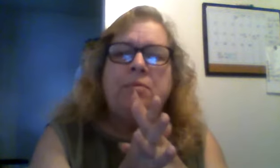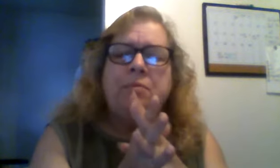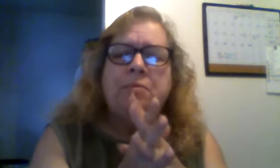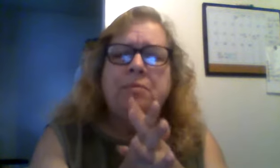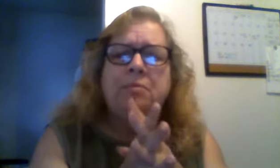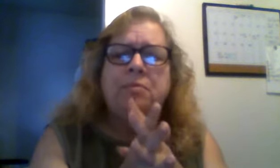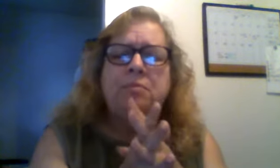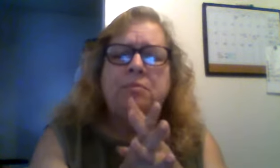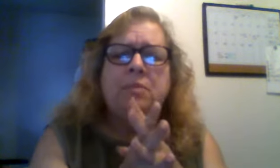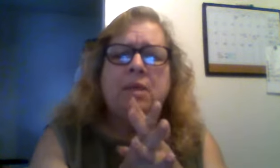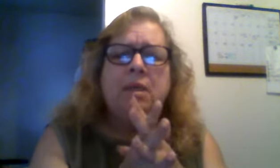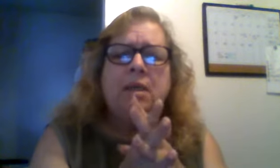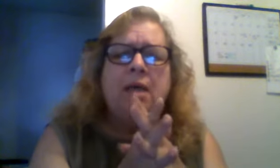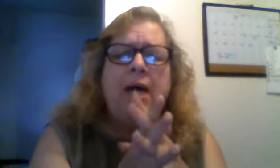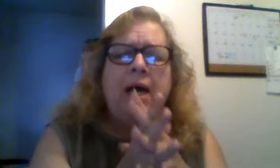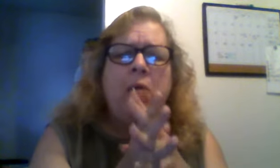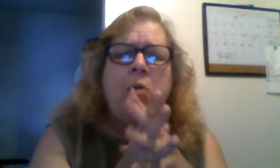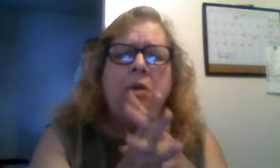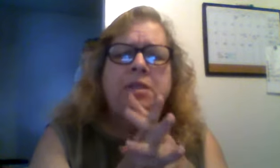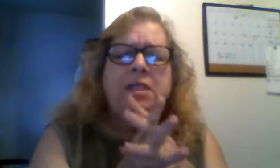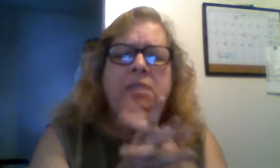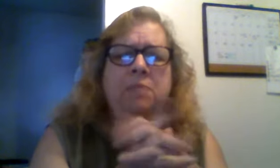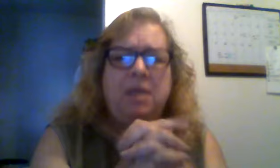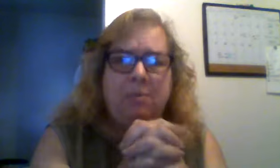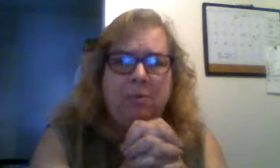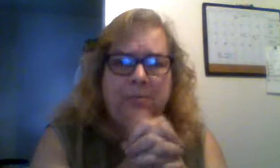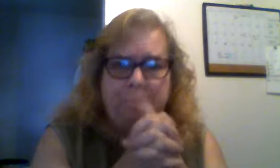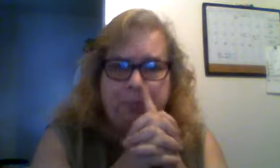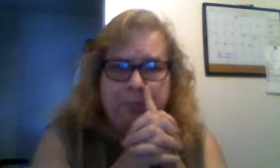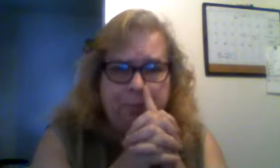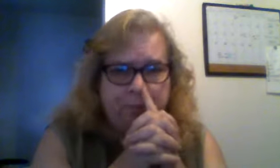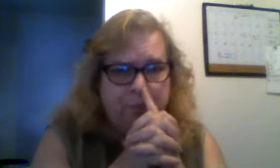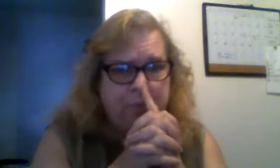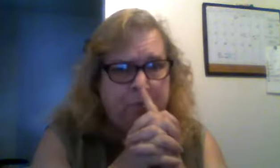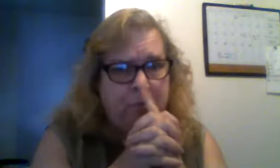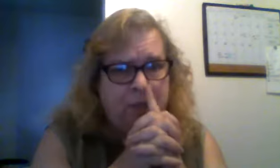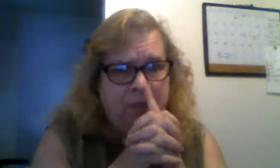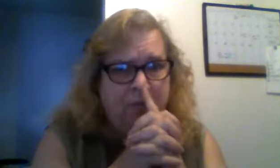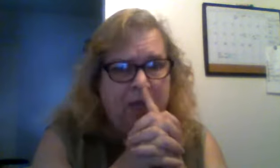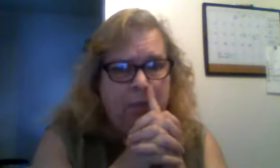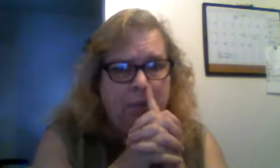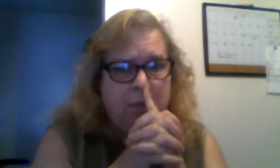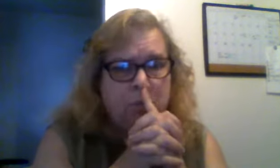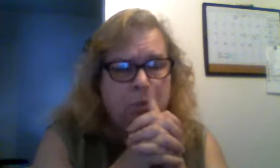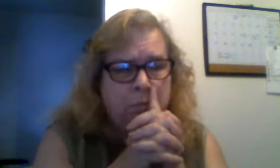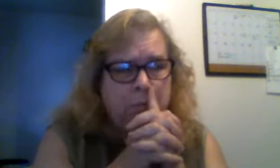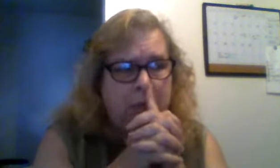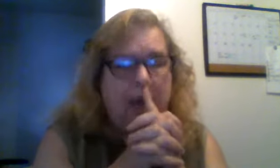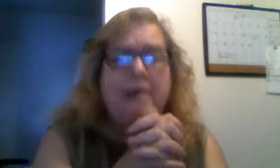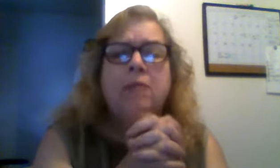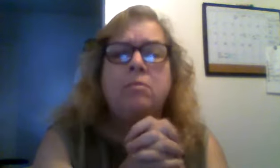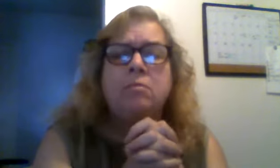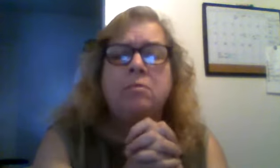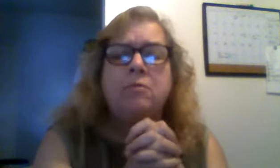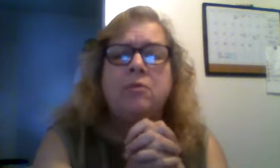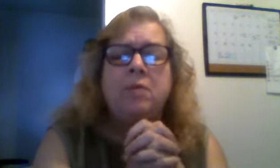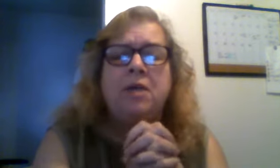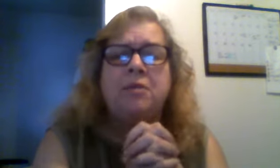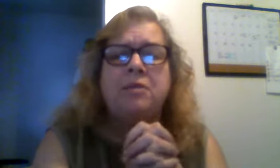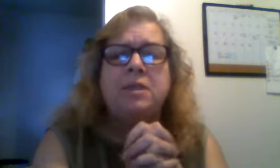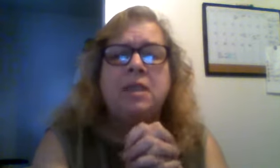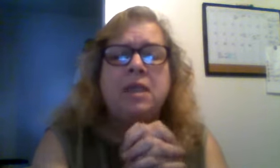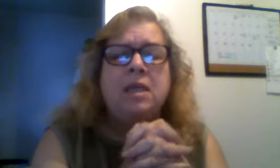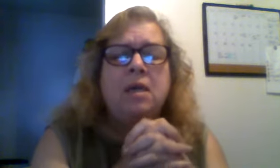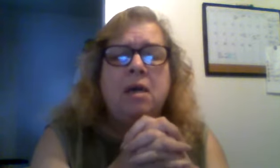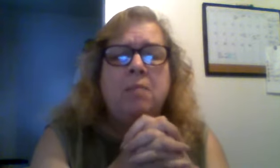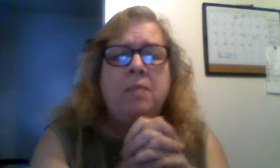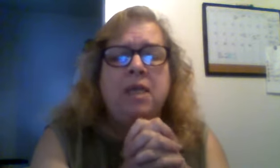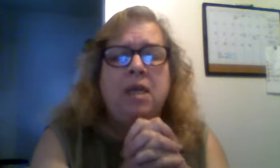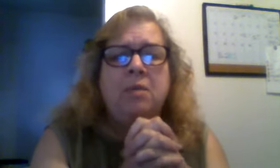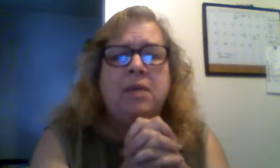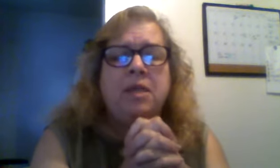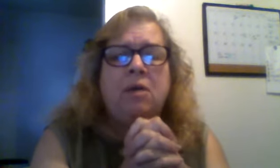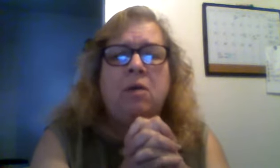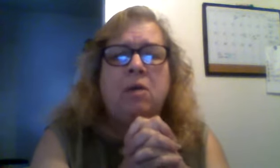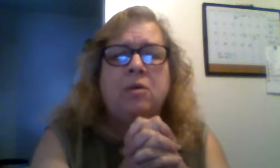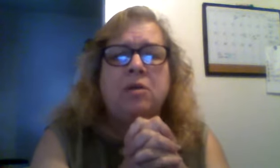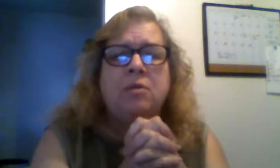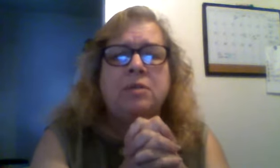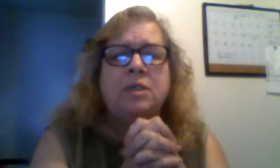i watch these people the families will hide them from others medium can no longer go to